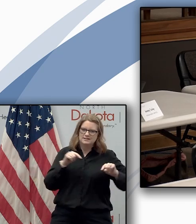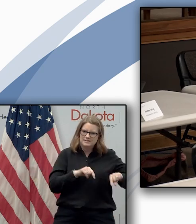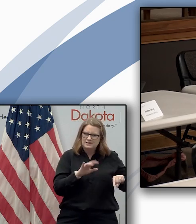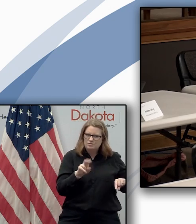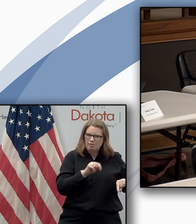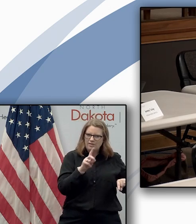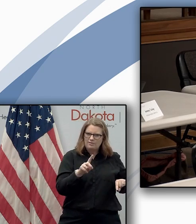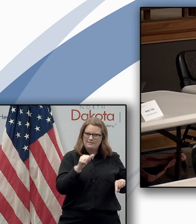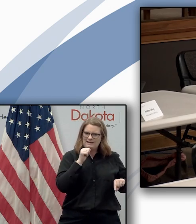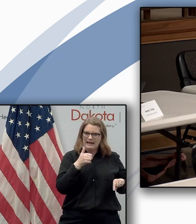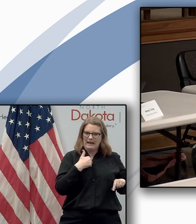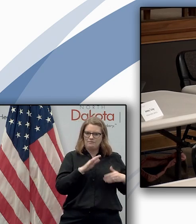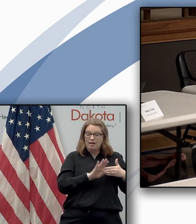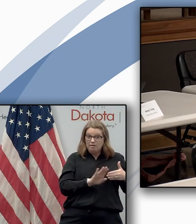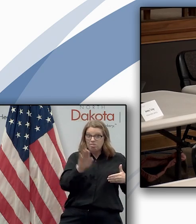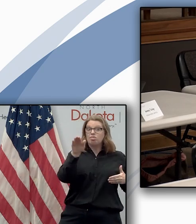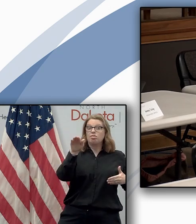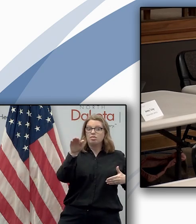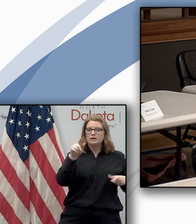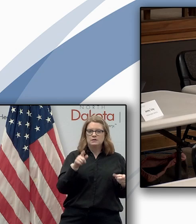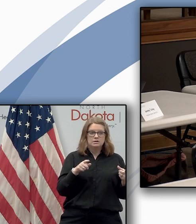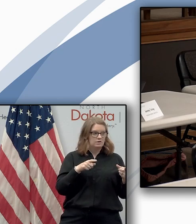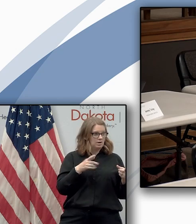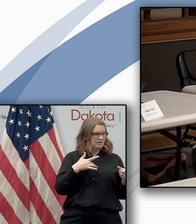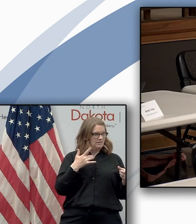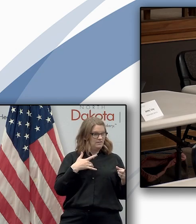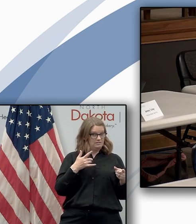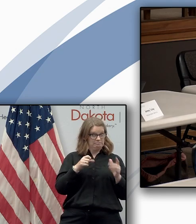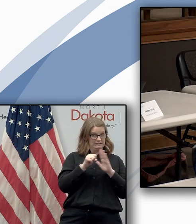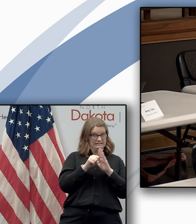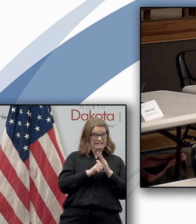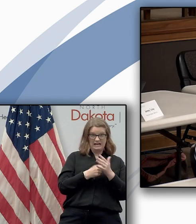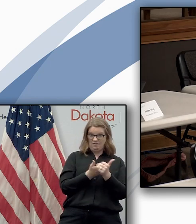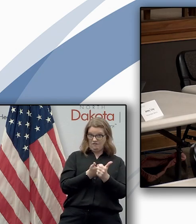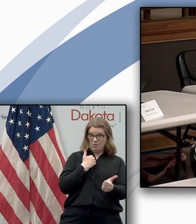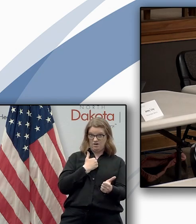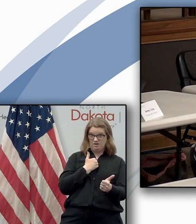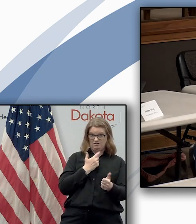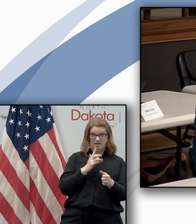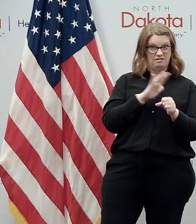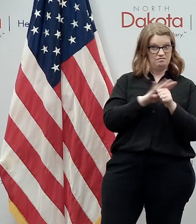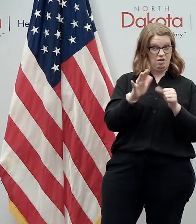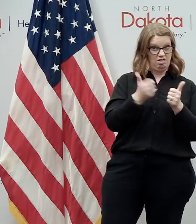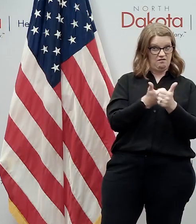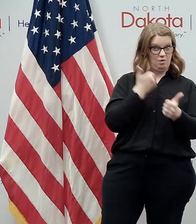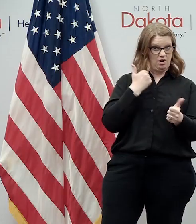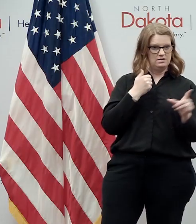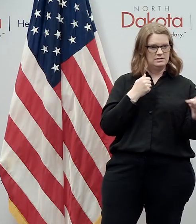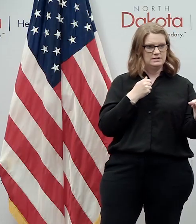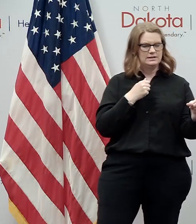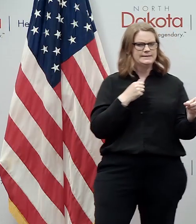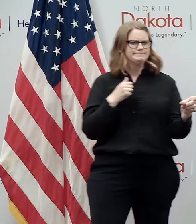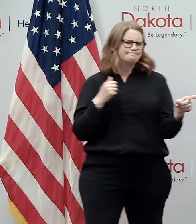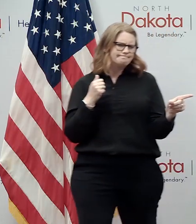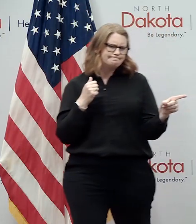had that moment is it your belief that the state avoided it completely well i don't say